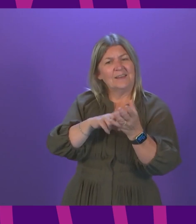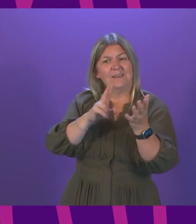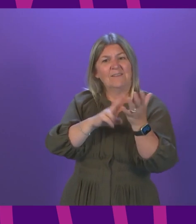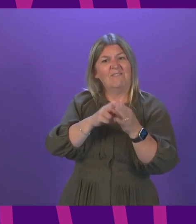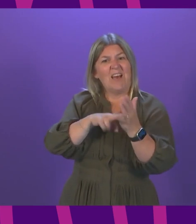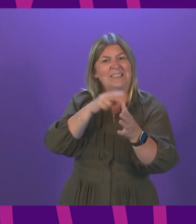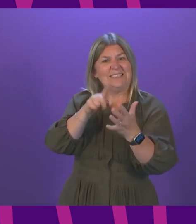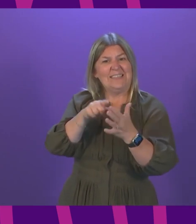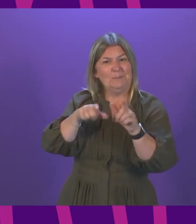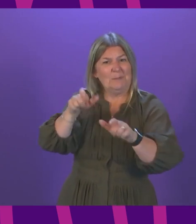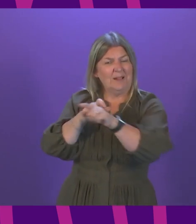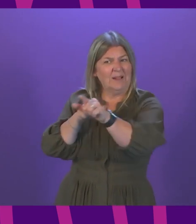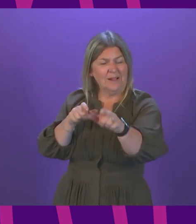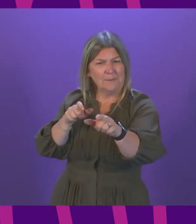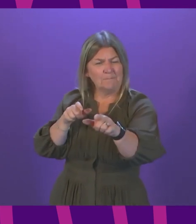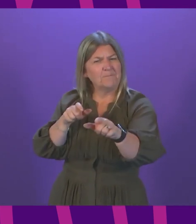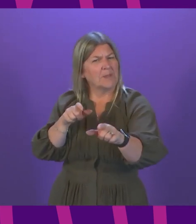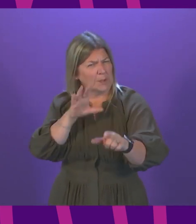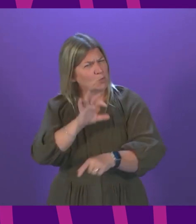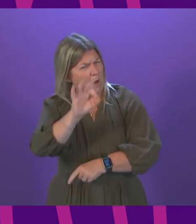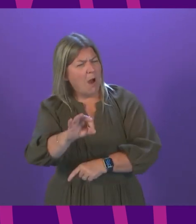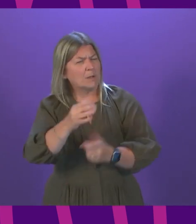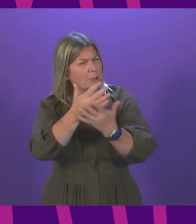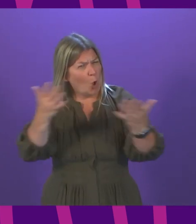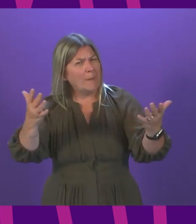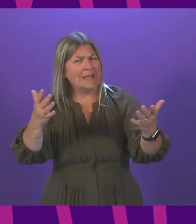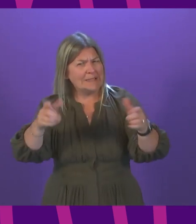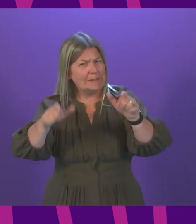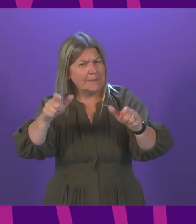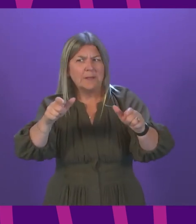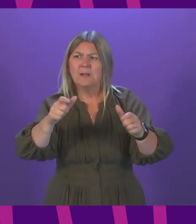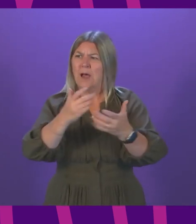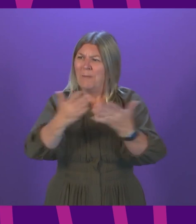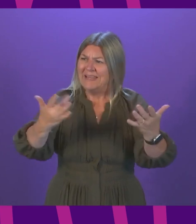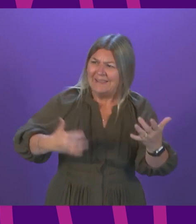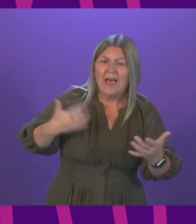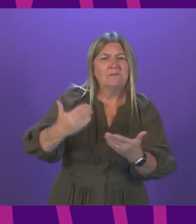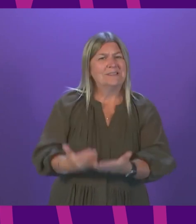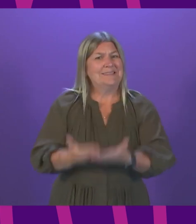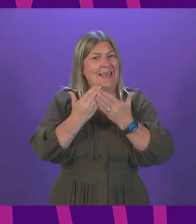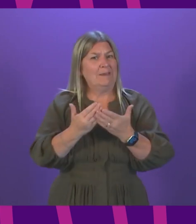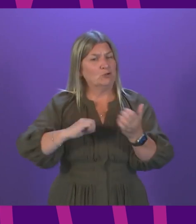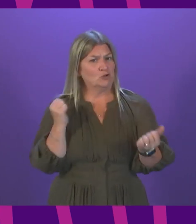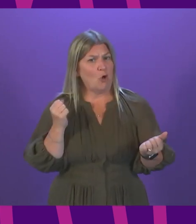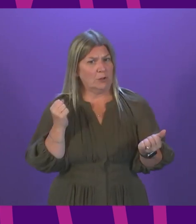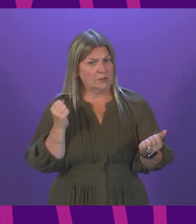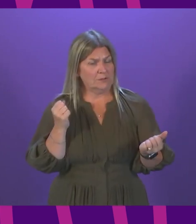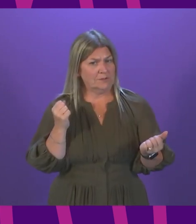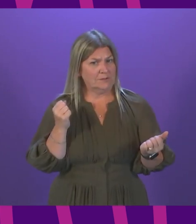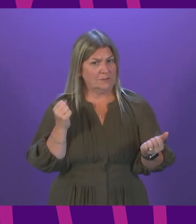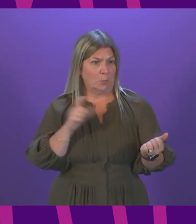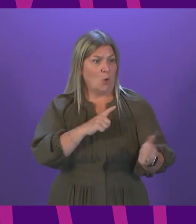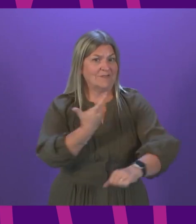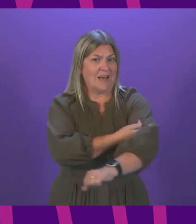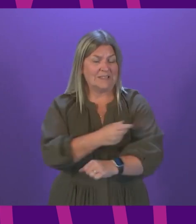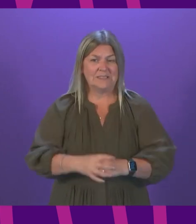advise the Chamber how many lives have been saved so far in Scotland, thanks to the vaccine rollout? The Prime Minister. Well, it is not easy. In fact, it may not